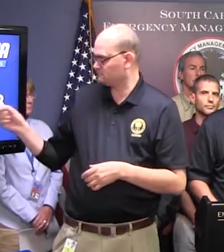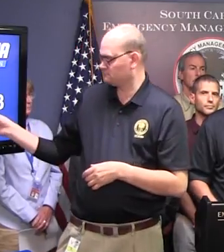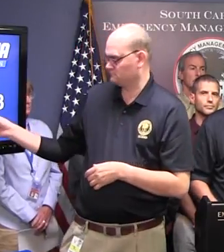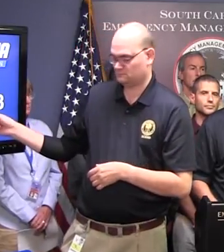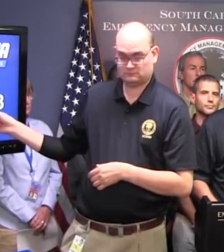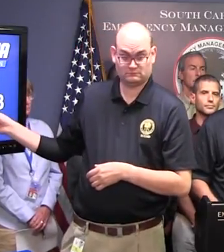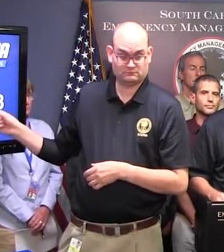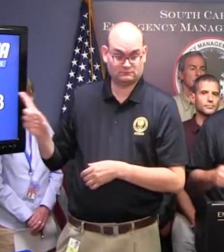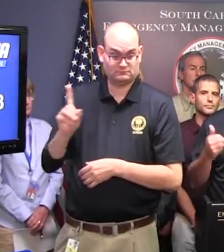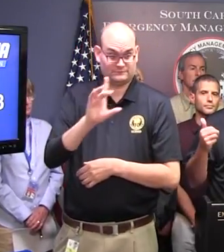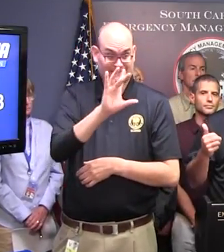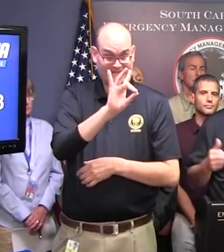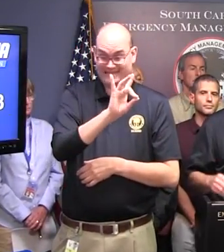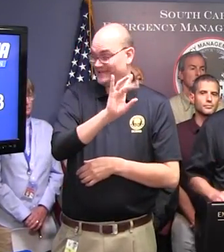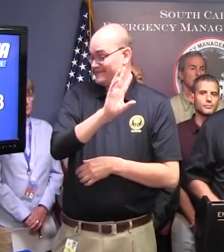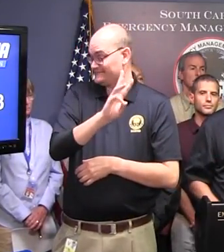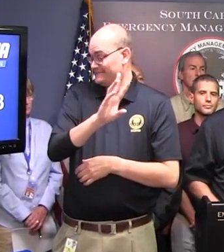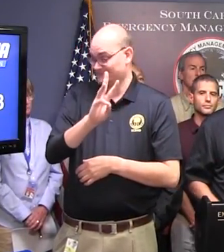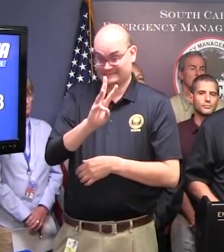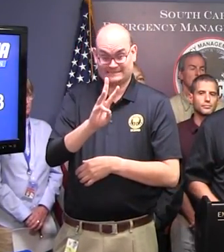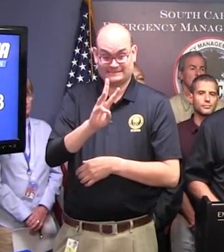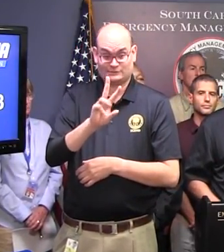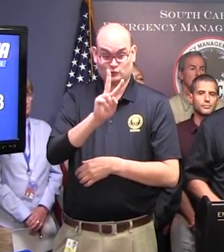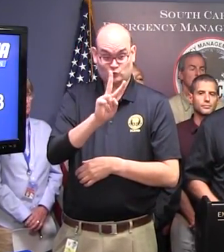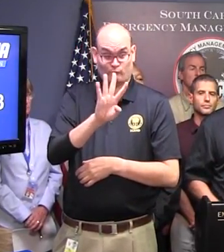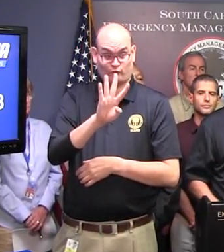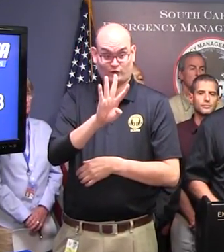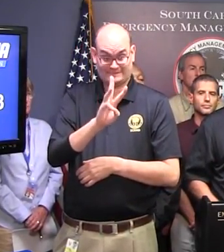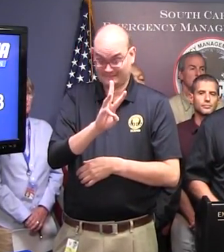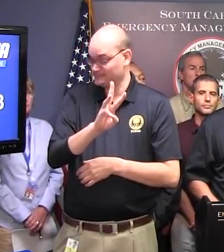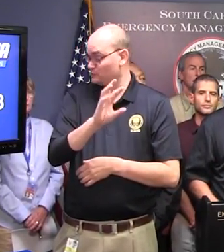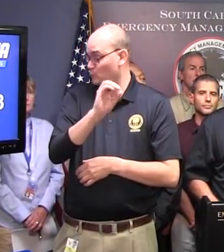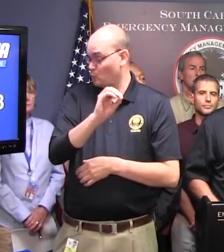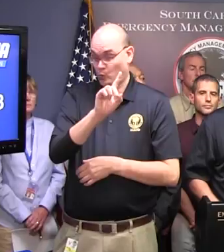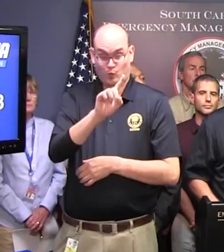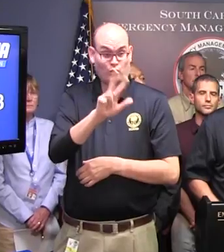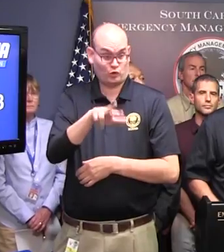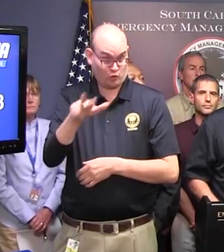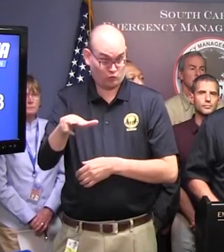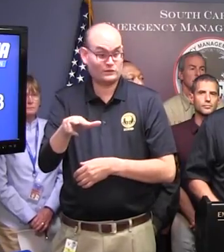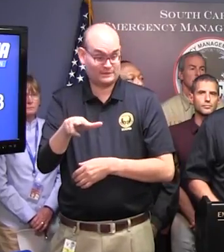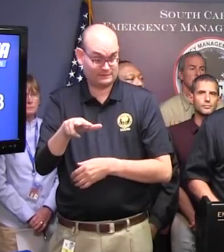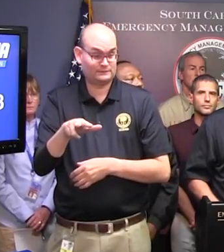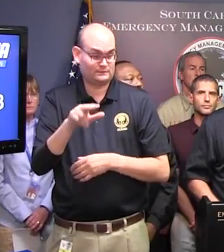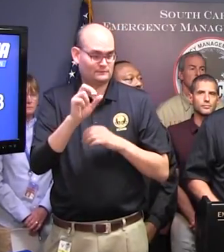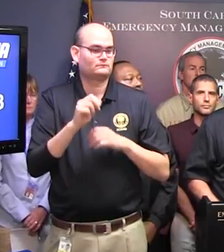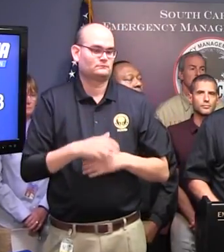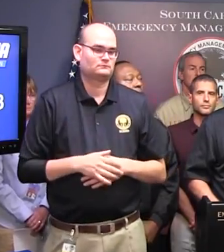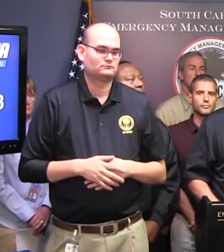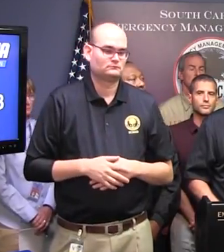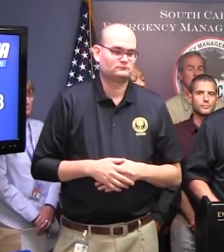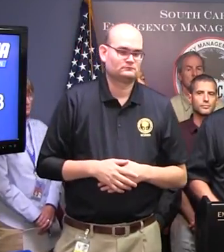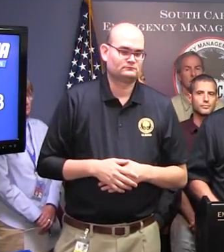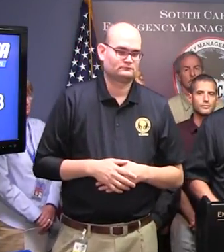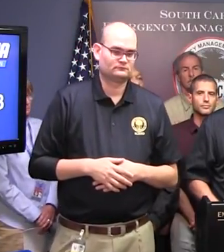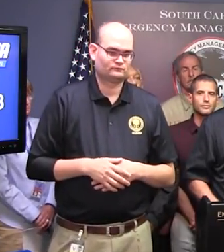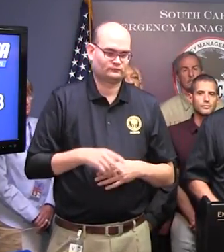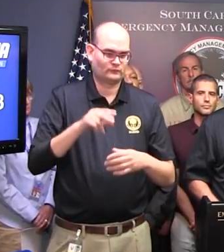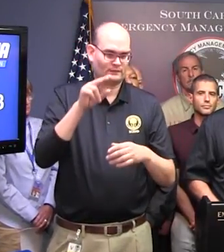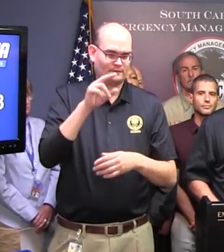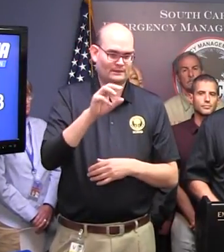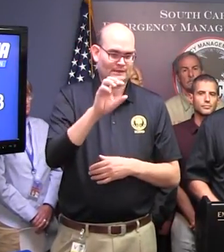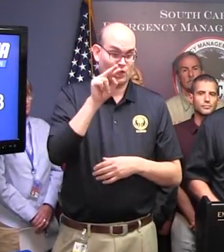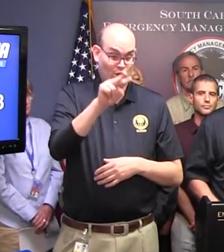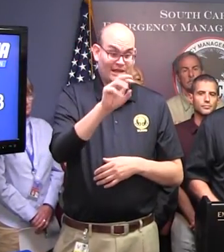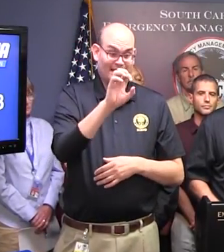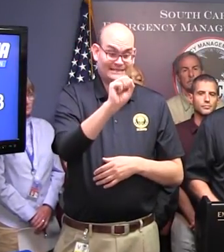-0133, and it's also on that board up there. And as the Governor said, go to scemd.org for disaster